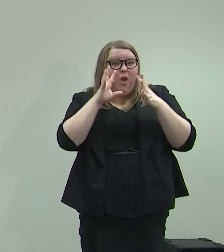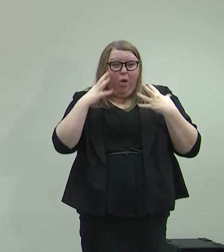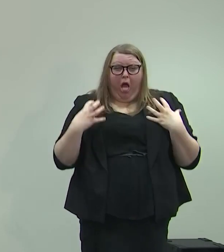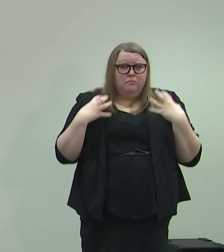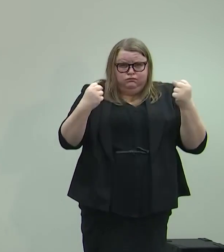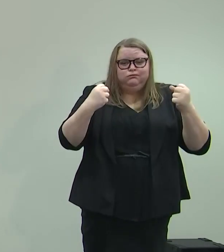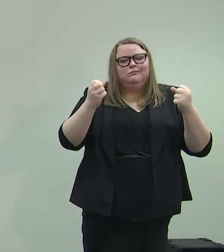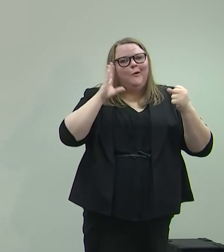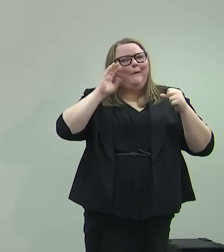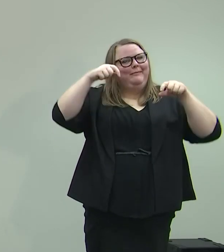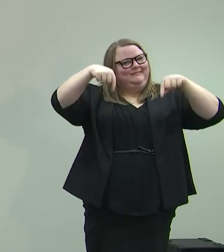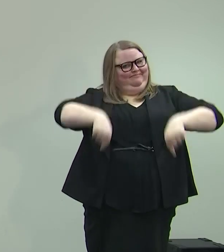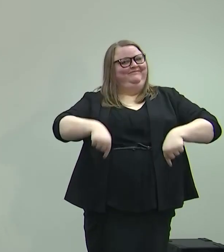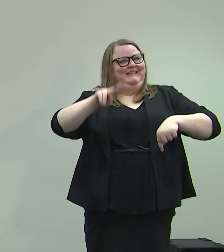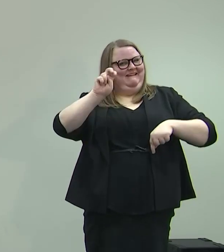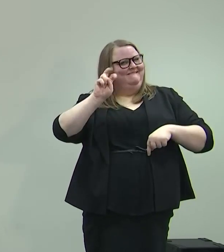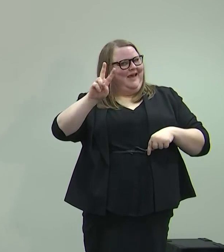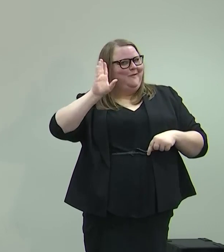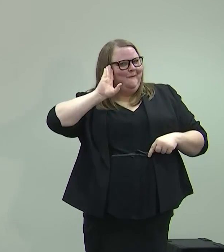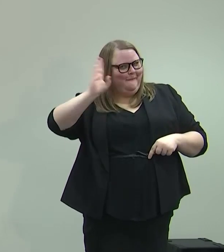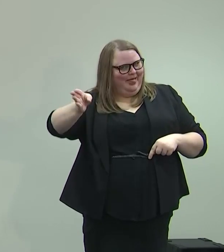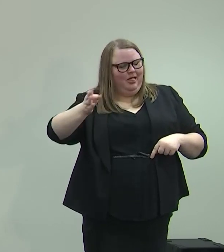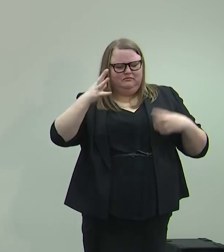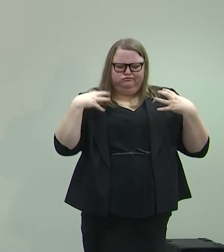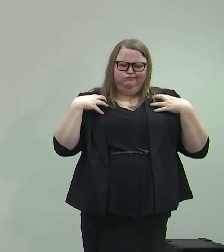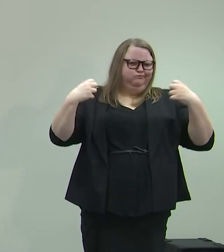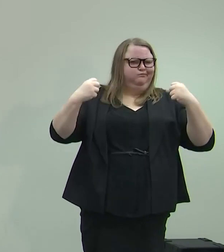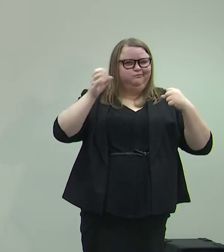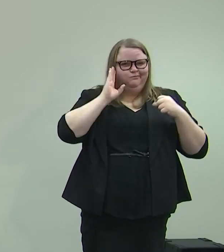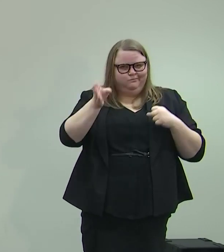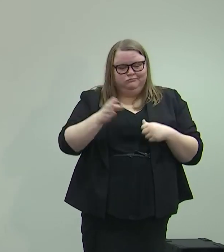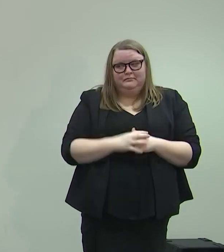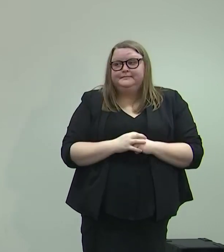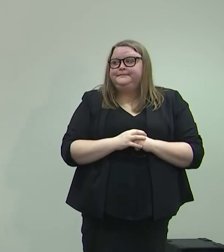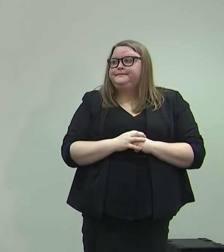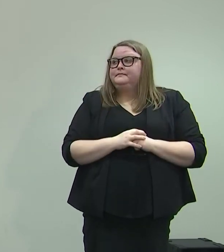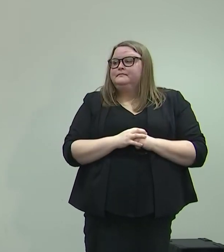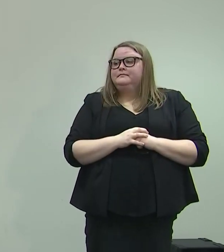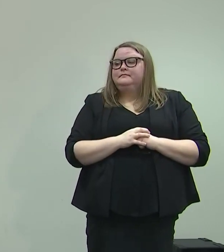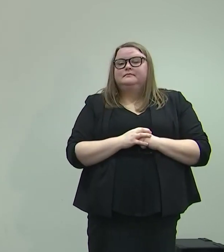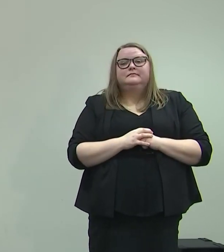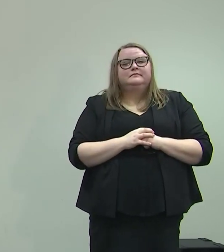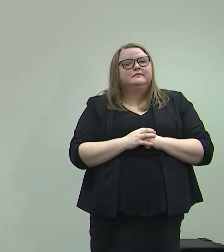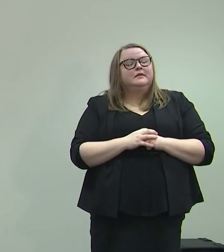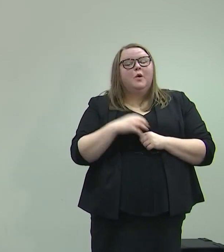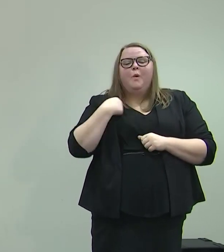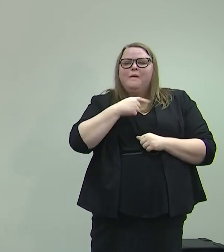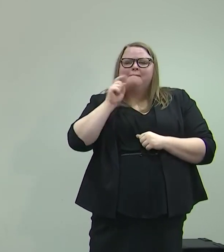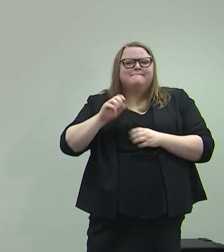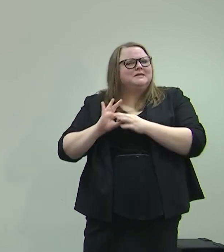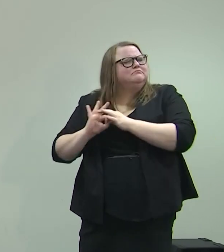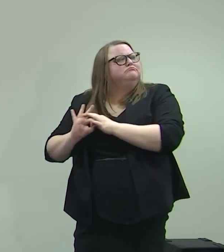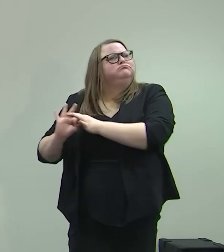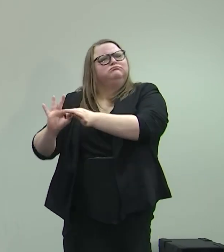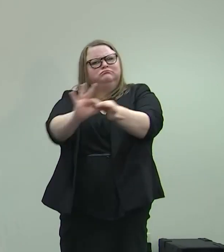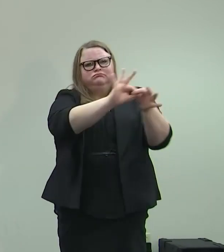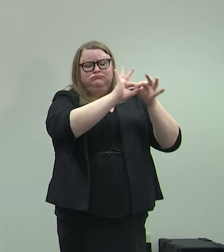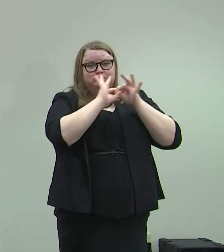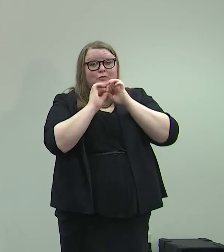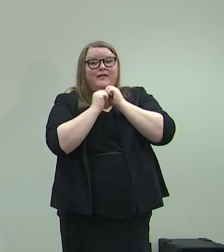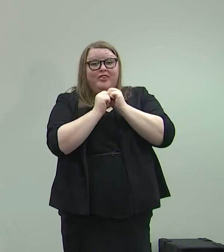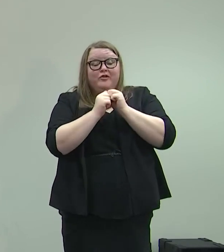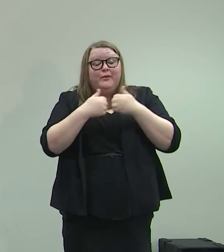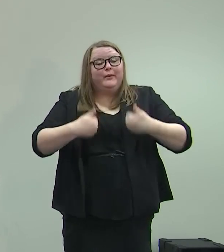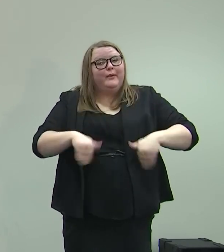one. It's going to be Nevada that comes back strong. We have to meet this moment together, and I'm proud